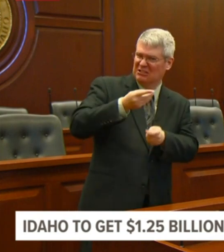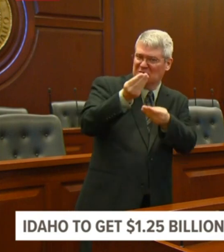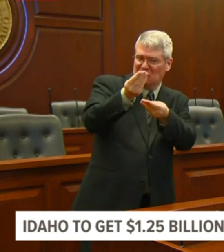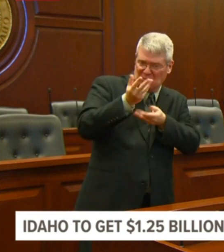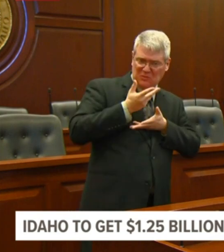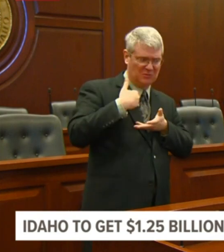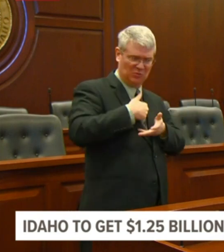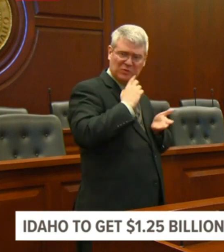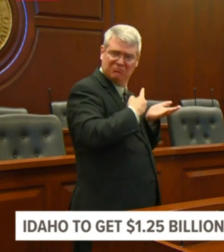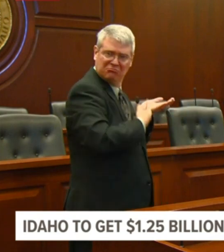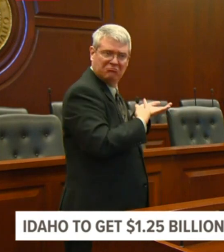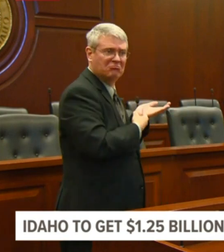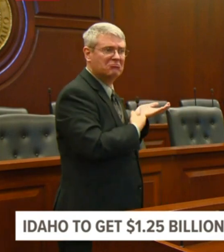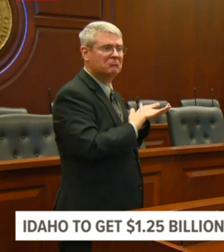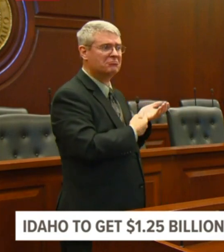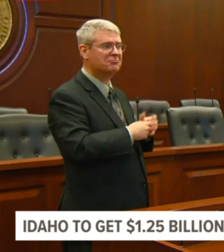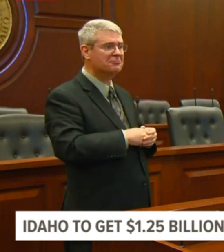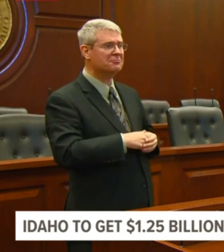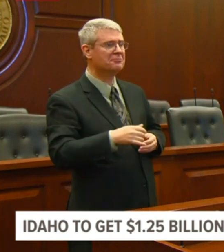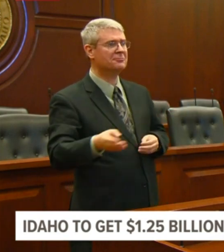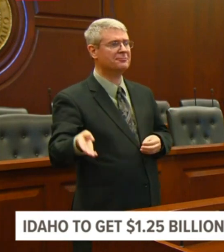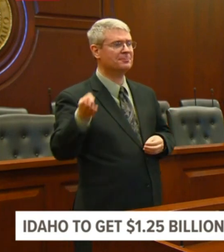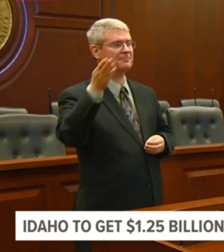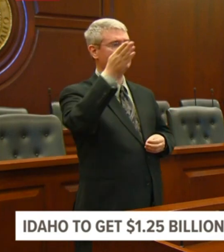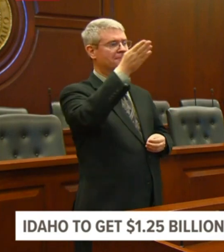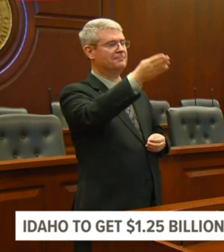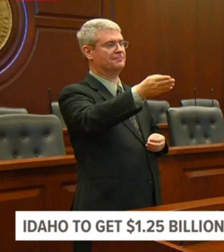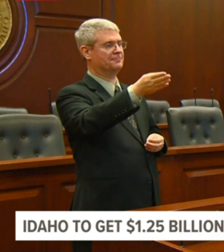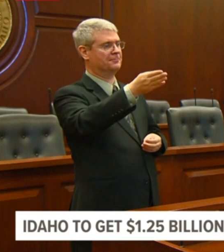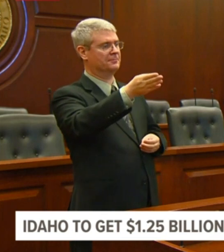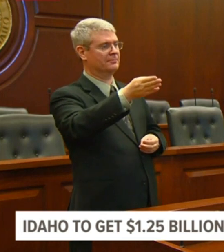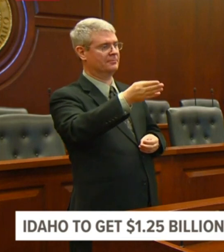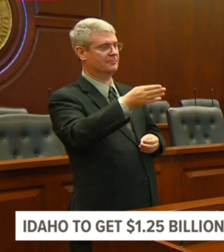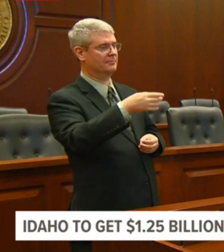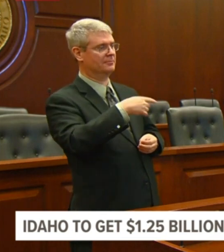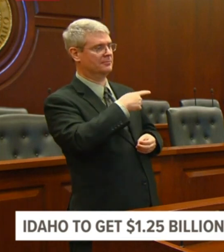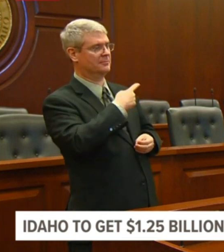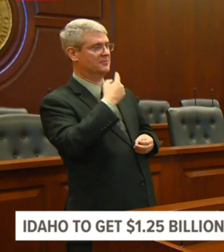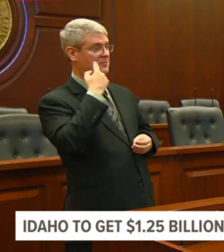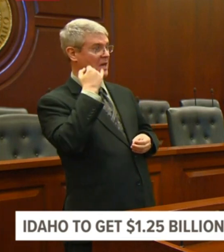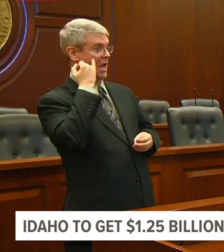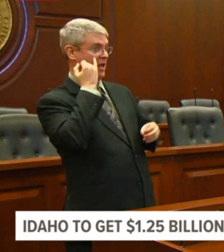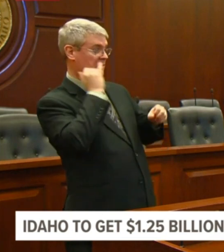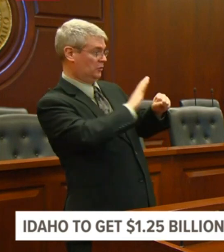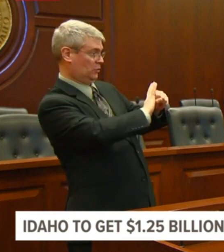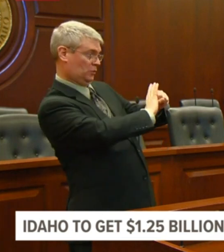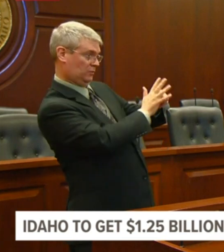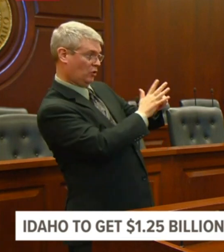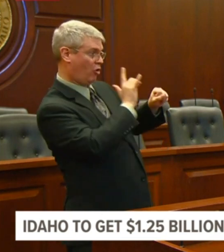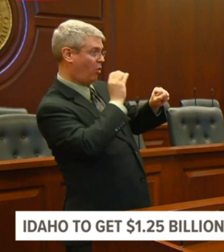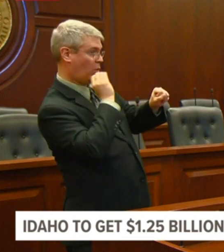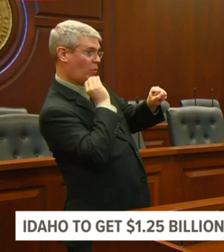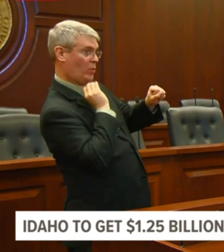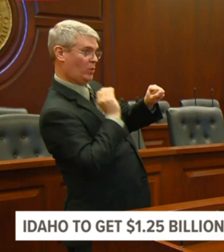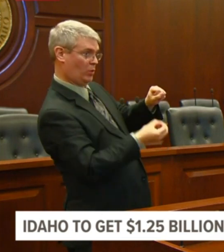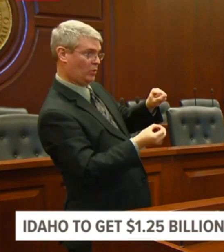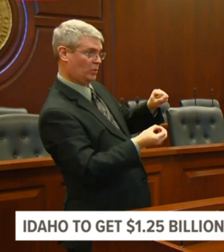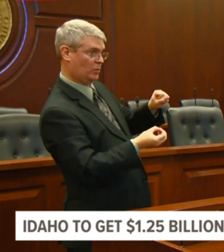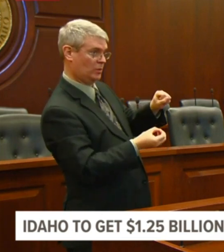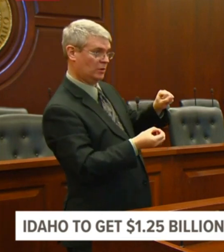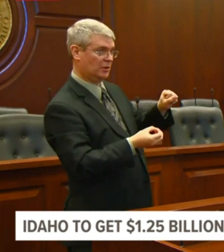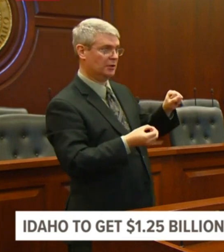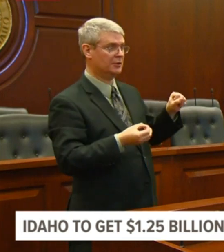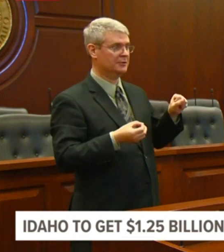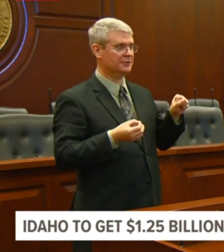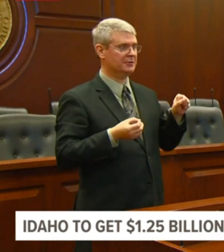Governor, you mentioned that had it not been for the shutdown that Idaho would have had 2.9% unemployment rate.